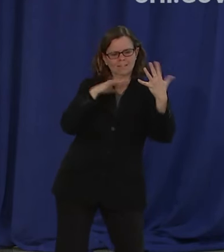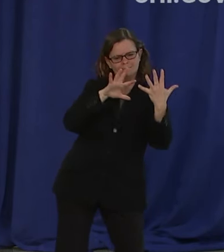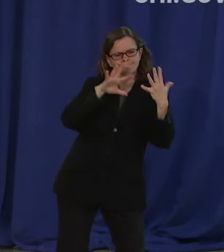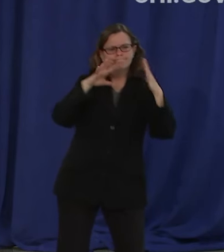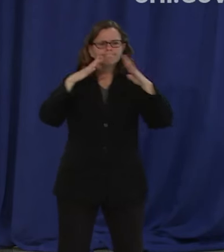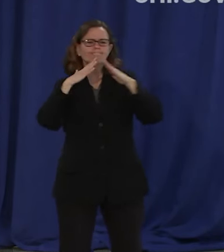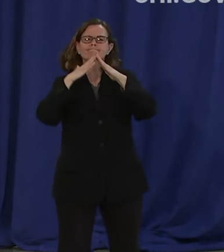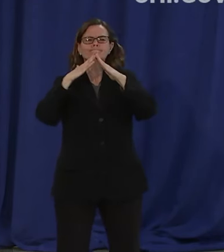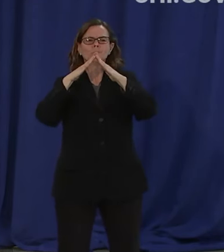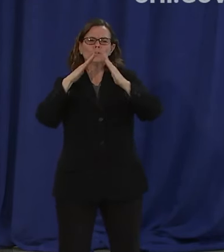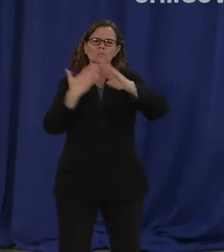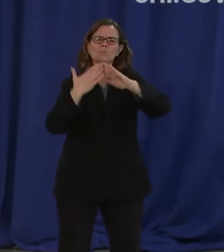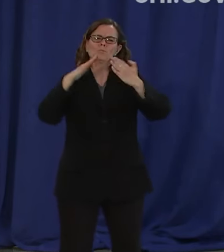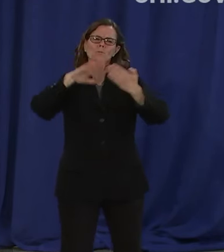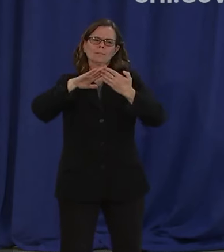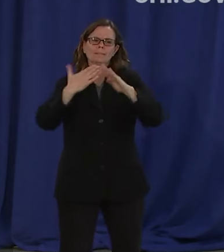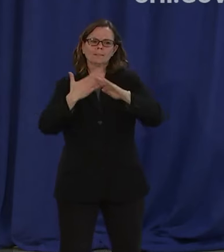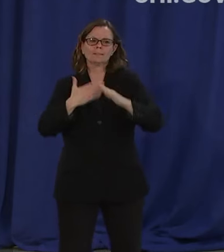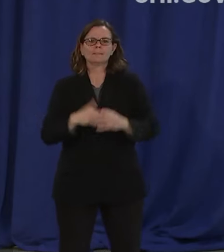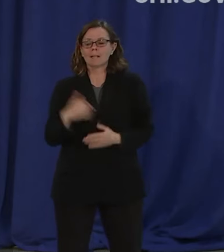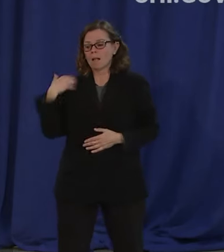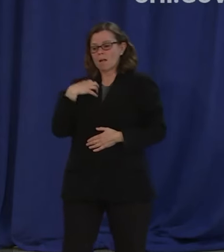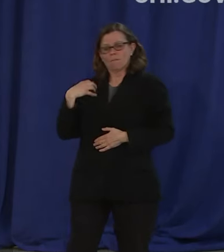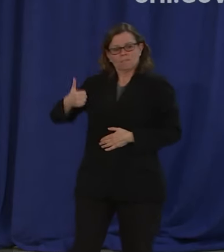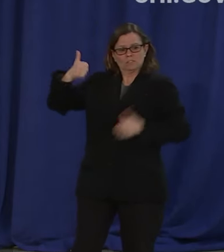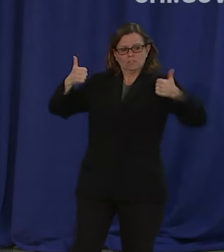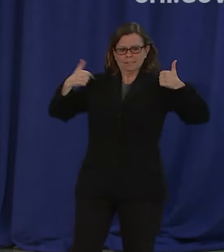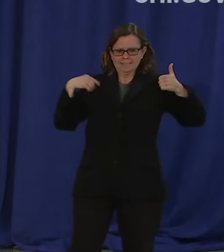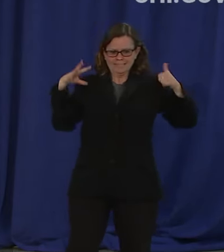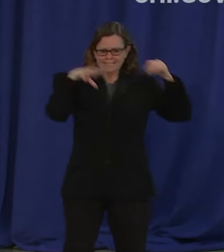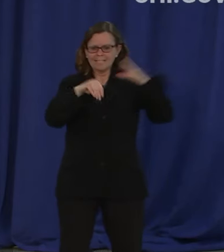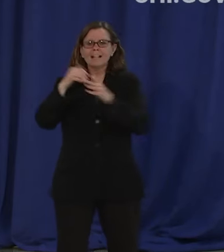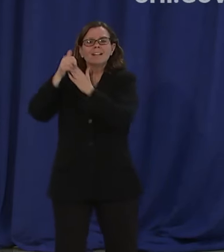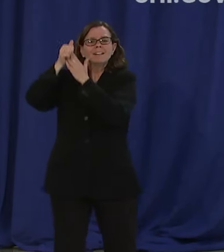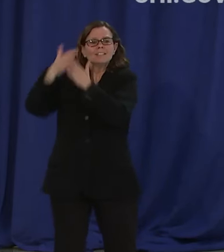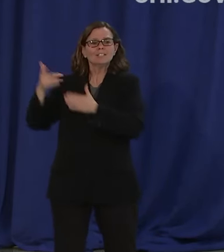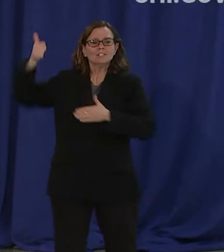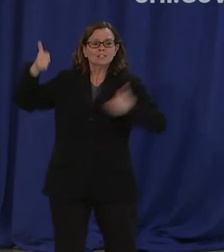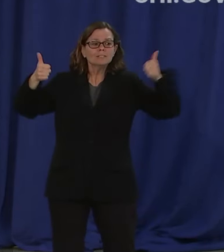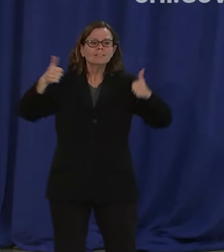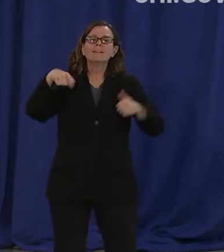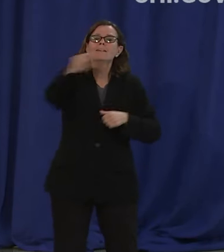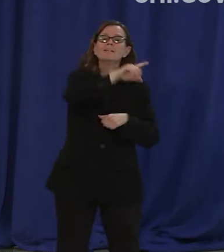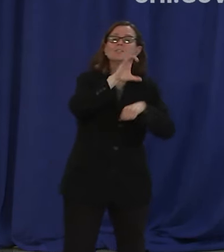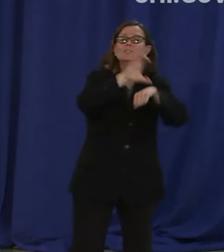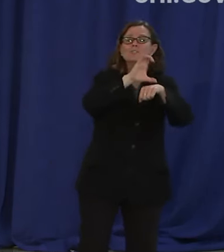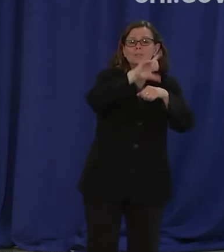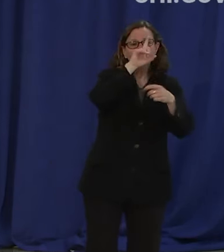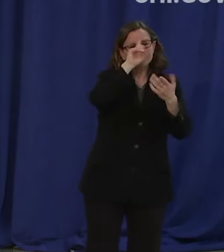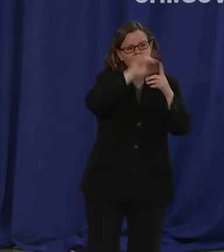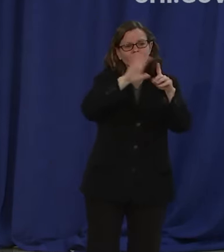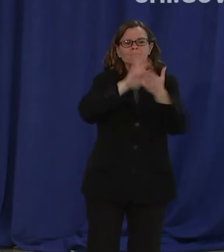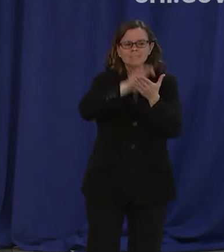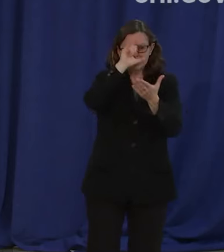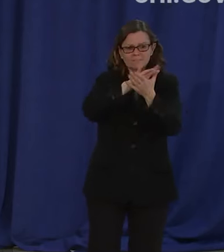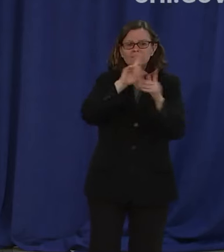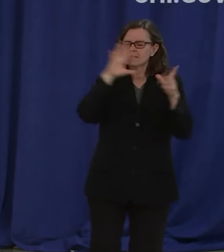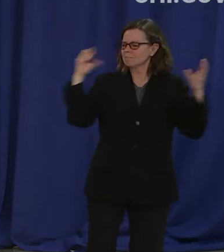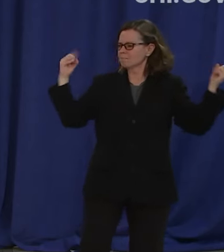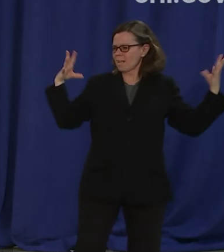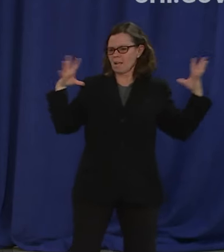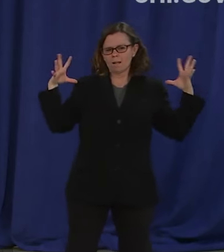leaders, faith community, and so many others. All of us fundamentally agree on the important issues.